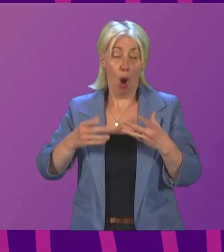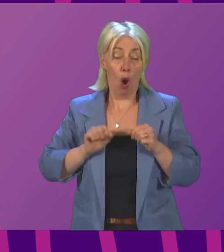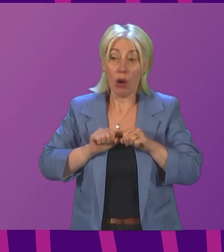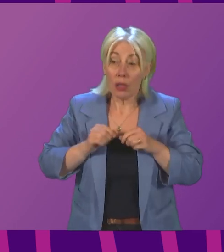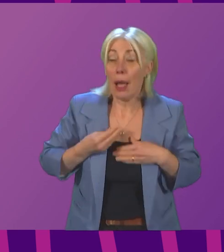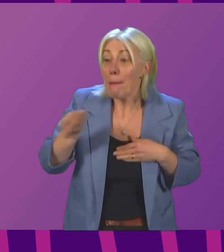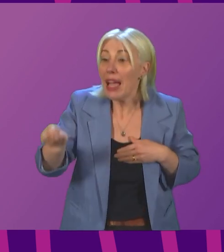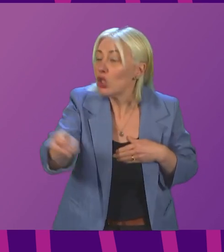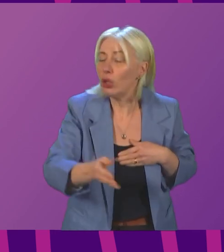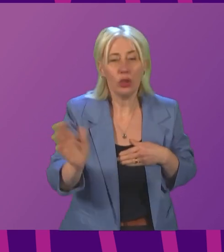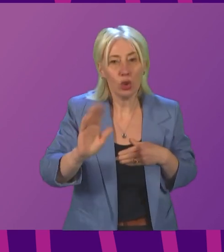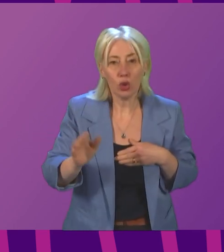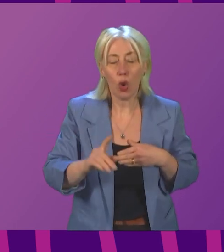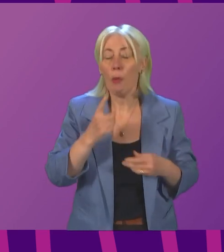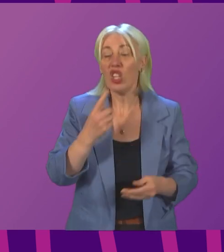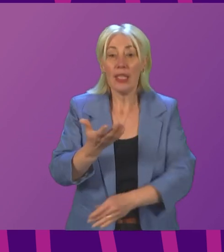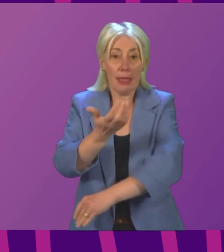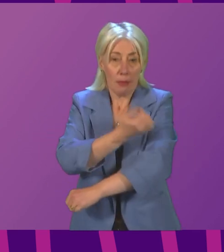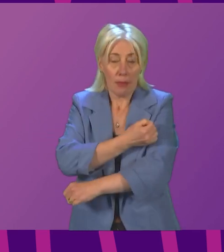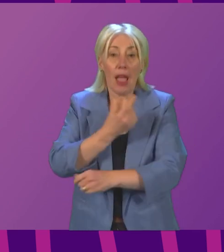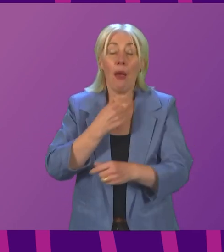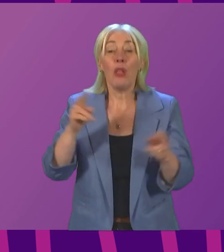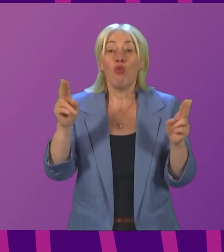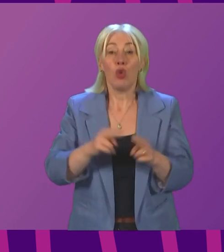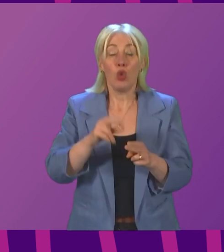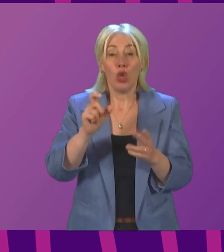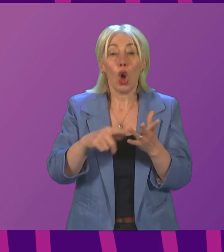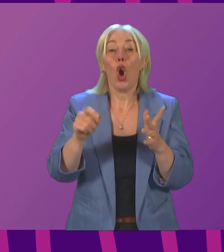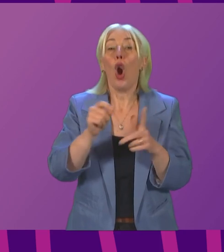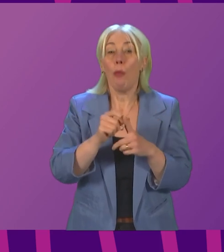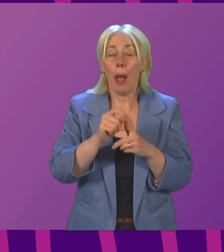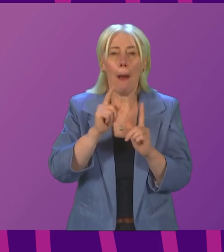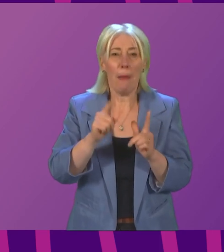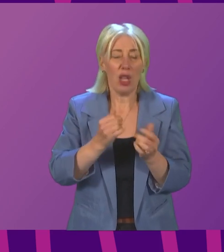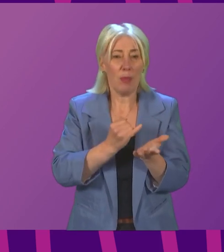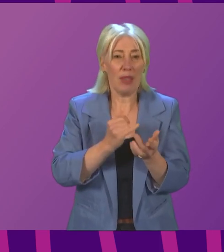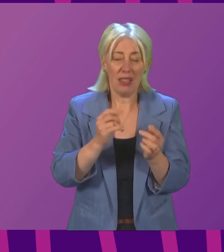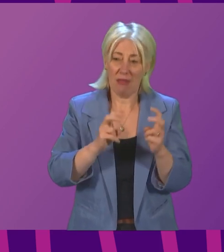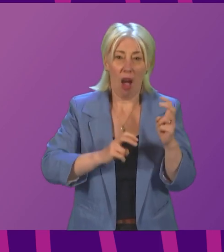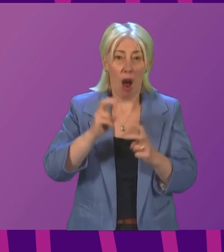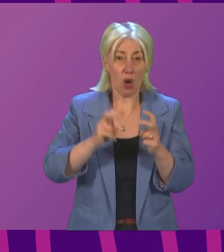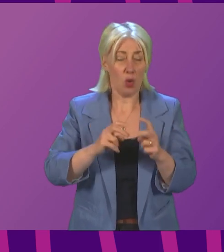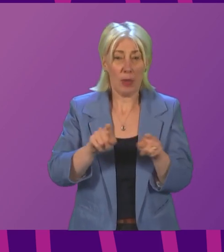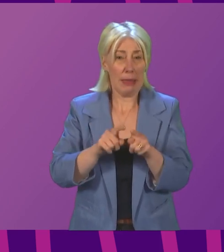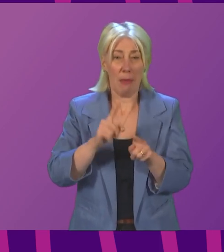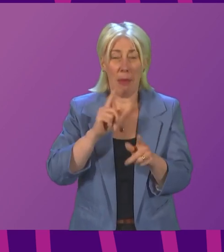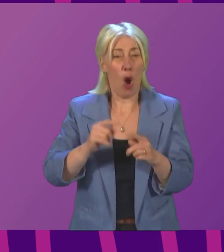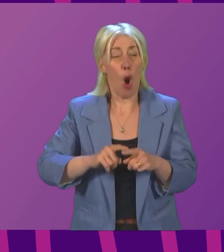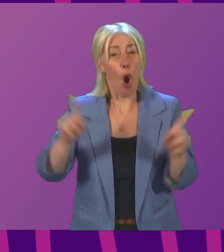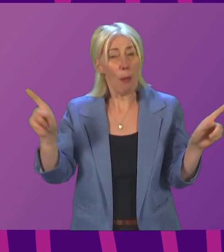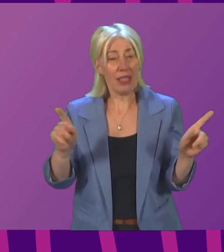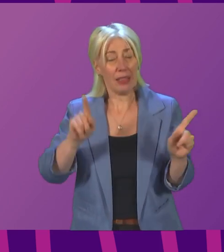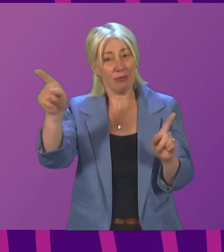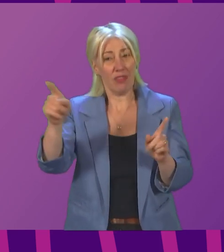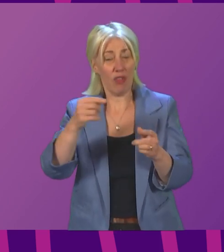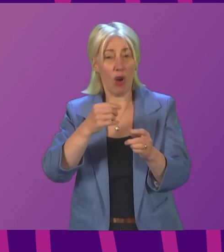transmission at COP. She has been arguing the opposite in relation to the vaccine passport scheme. At every